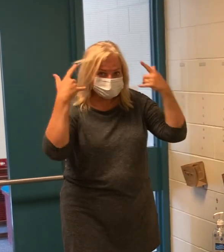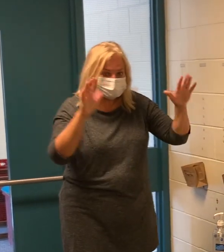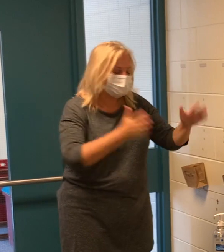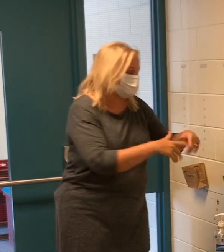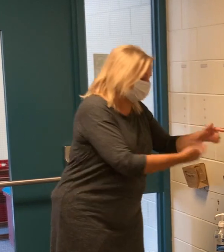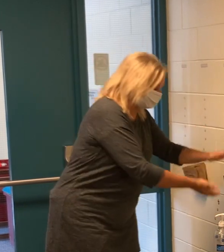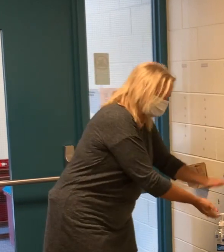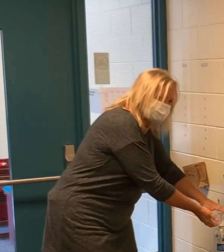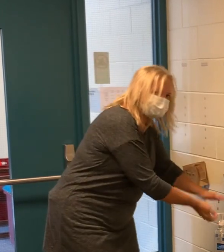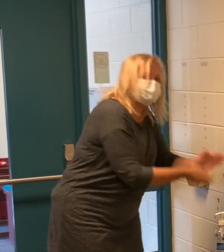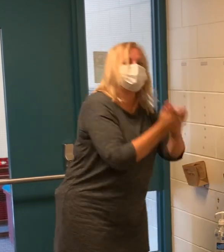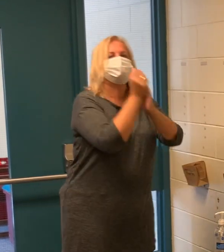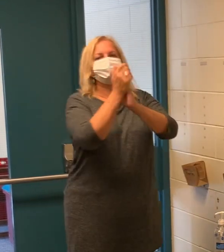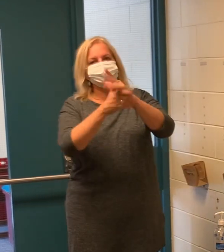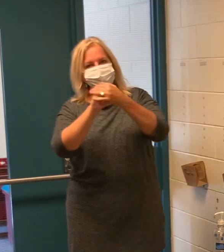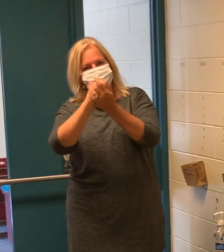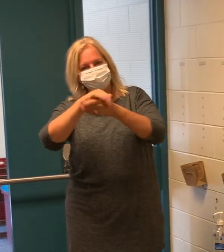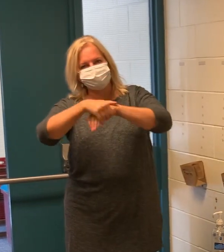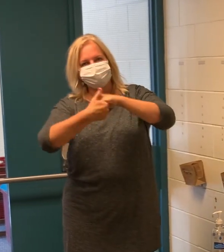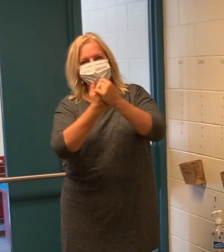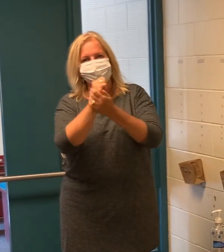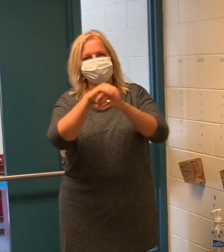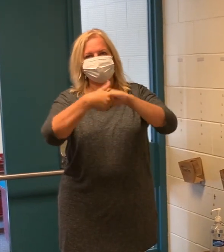their mask, put that on, and sanitize their hands again.